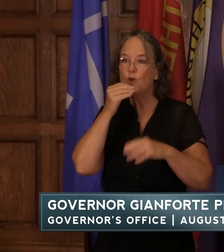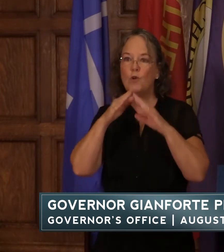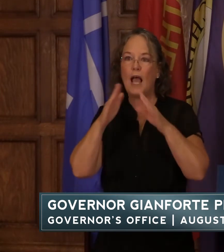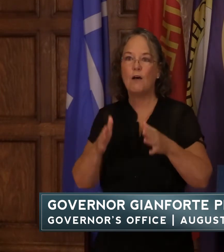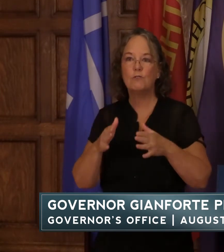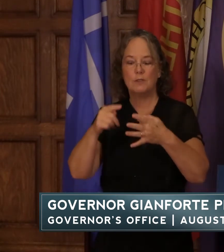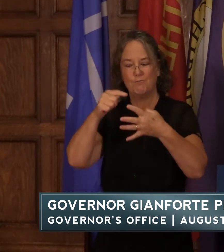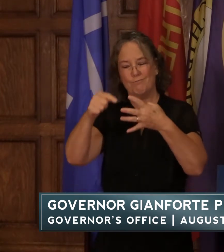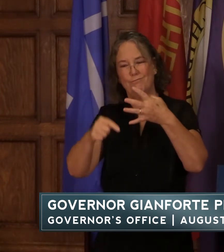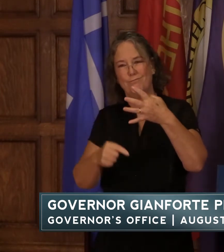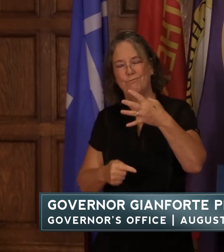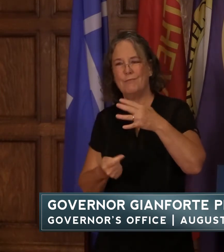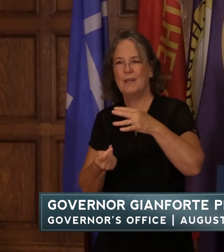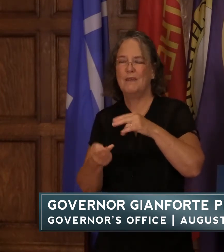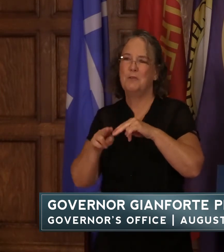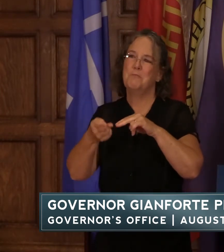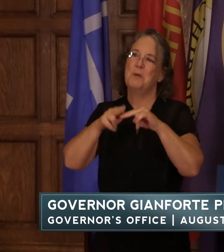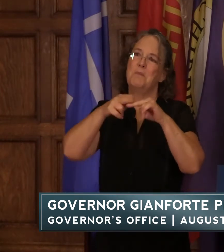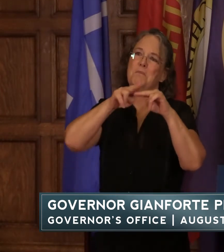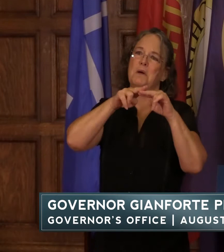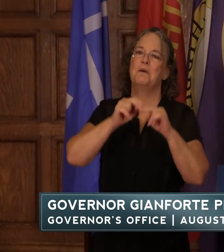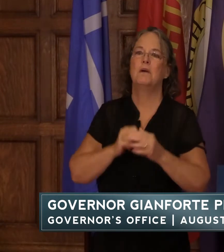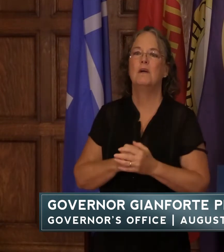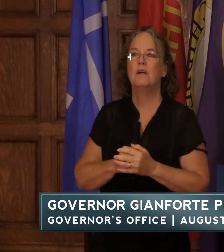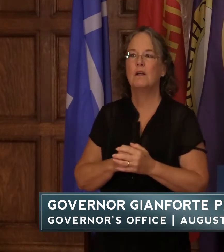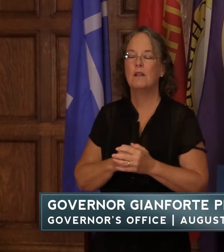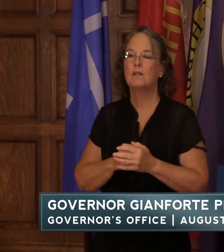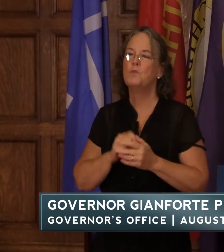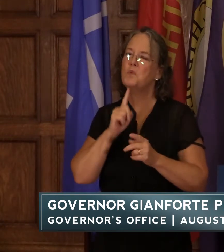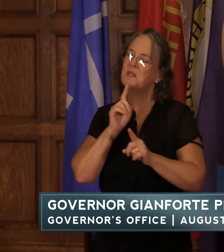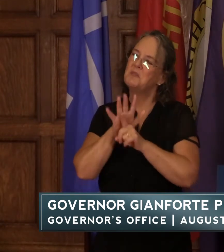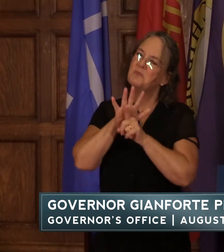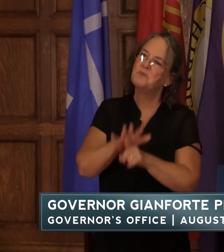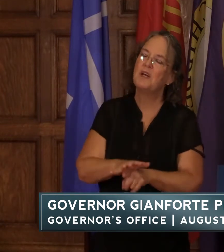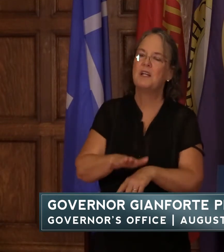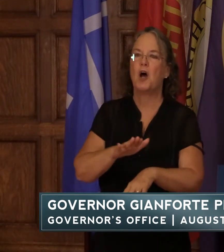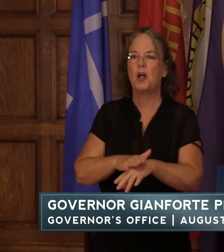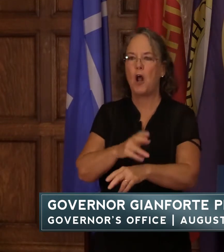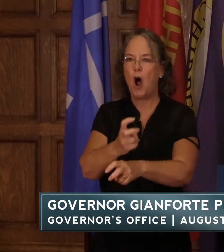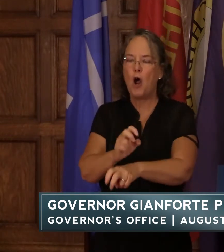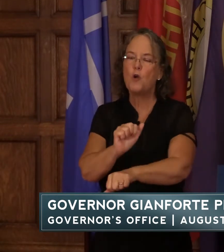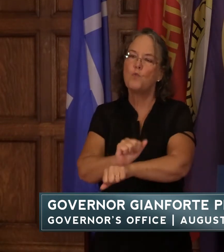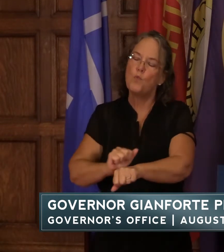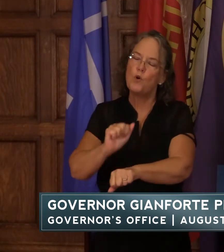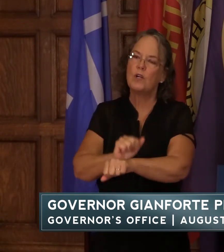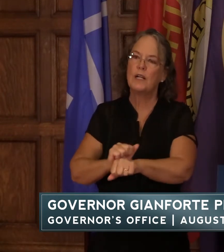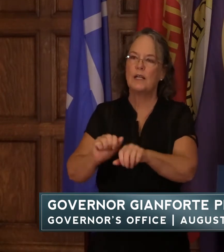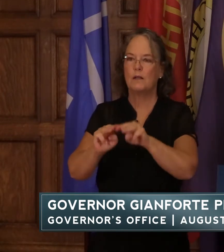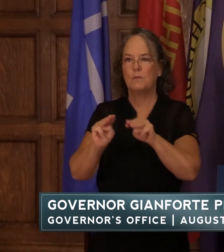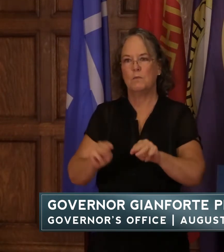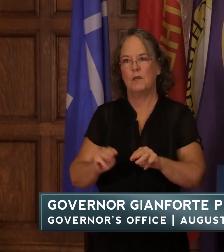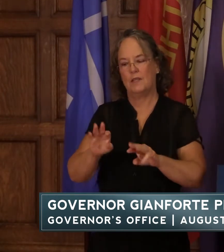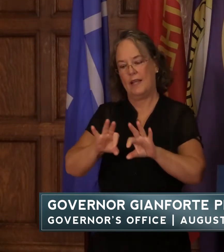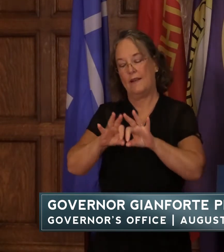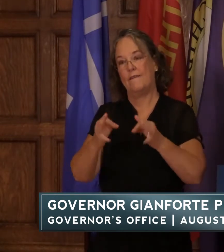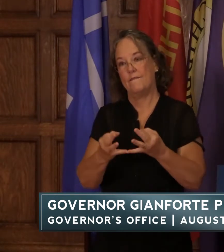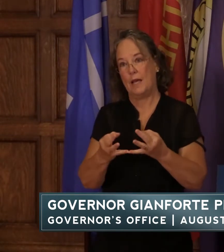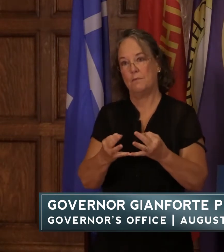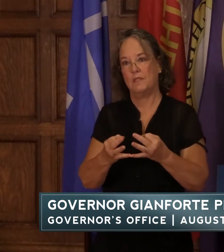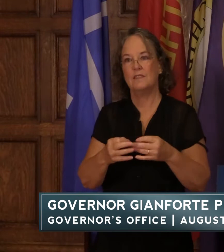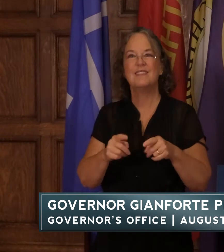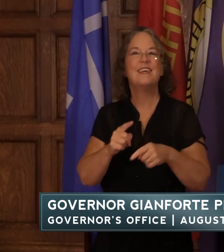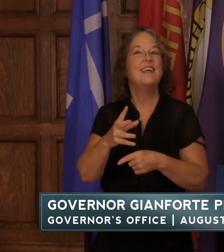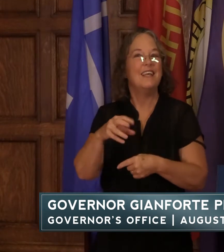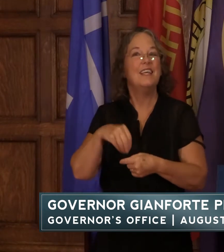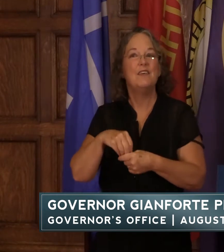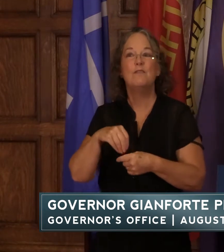prices they're all up it's putting a strain on hard-working montana families even former president